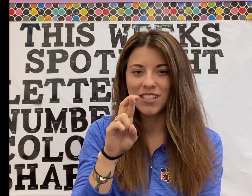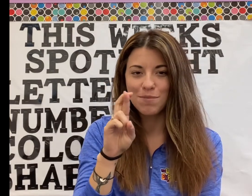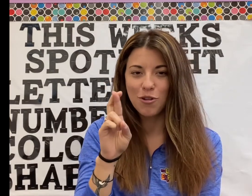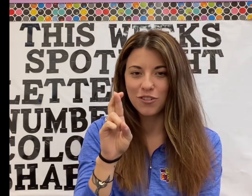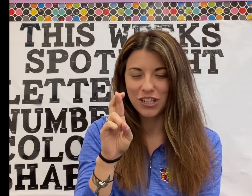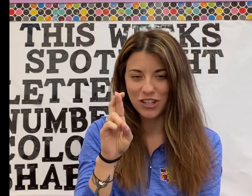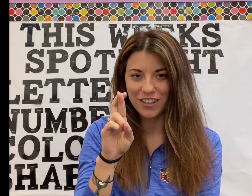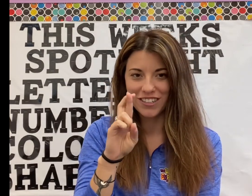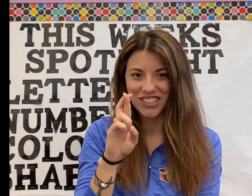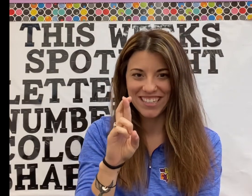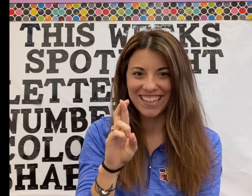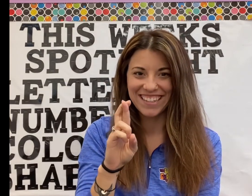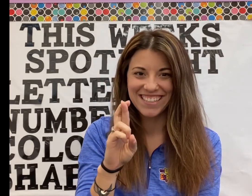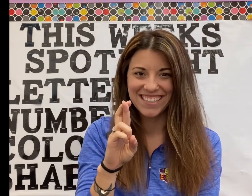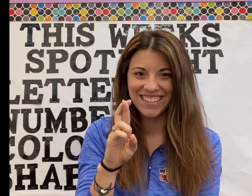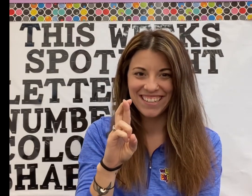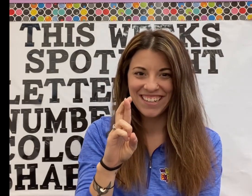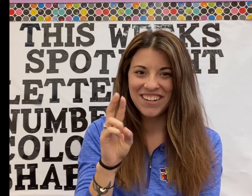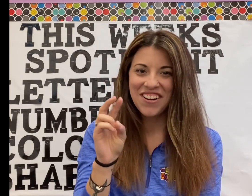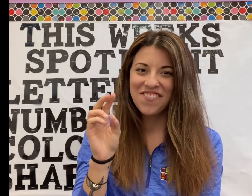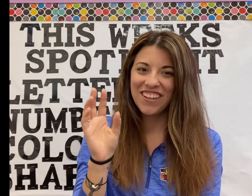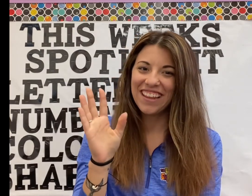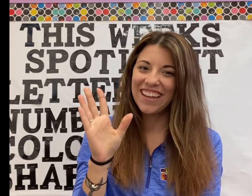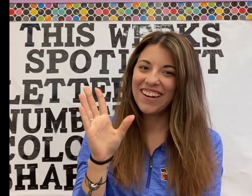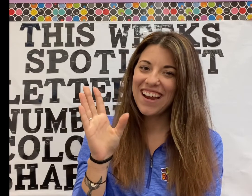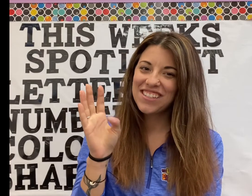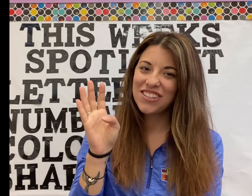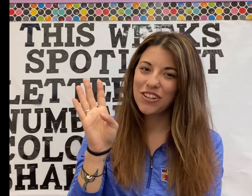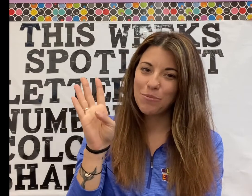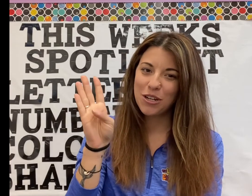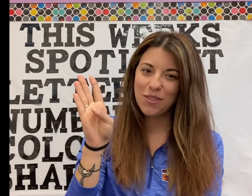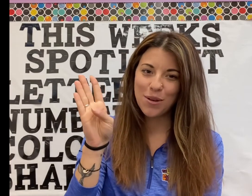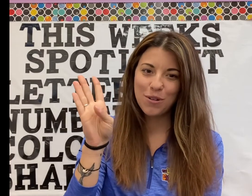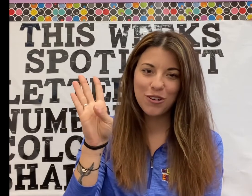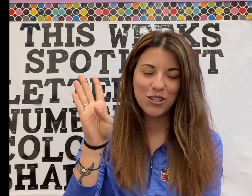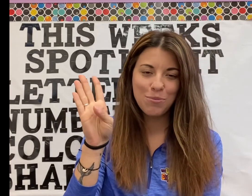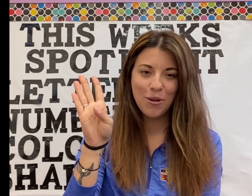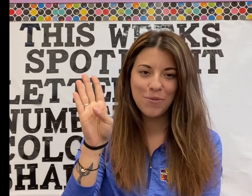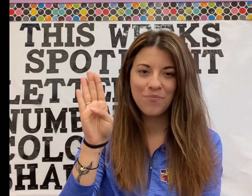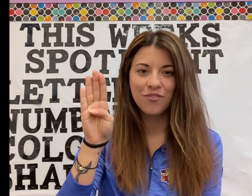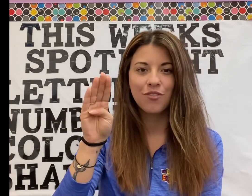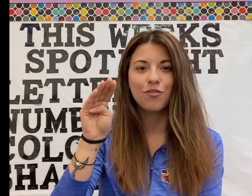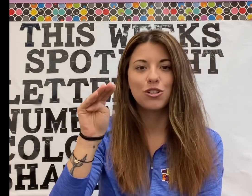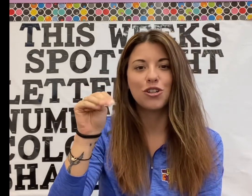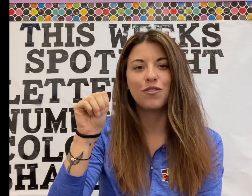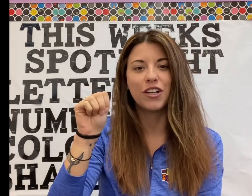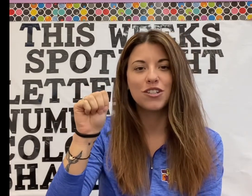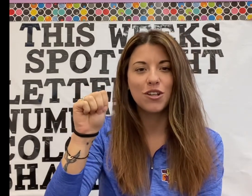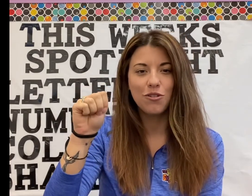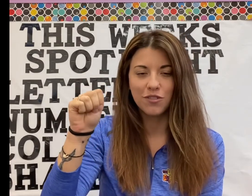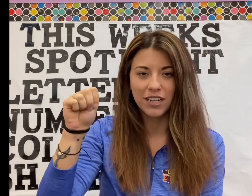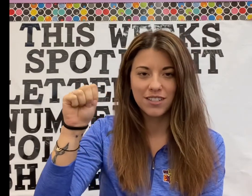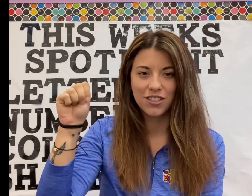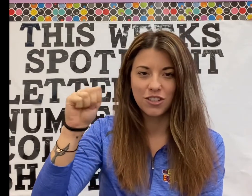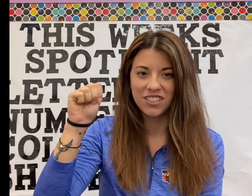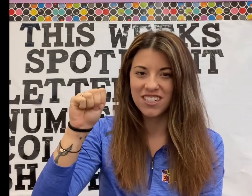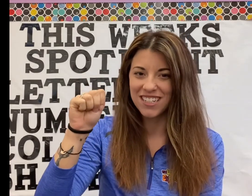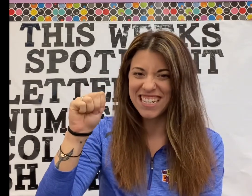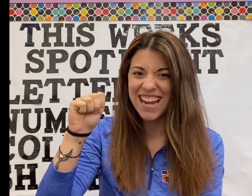them over each other just like this. For the letter S, you're gonna put your thumb across your palm, hold your fingers over it so that it's tucked nice